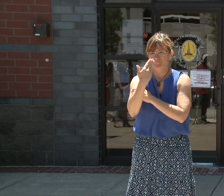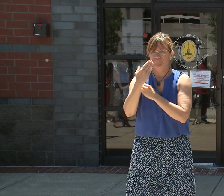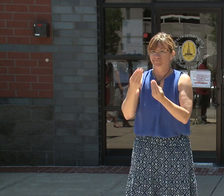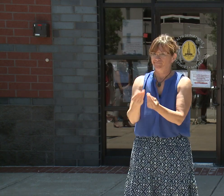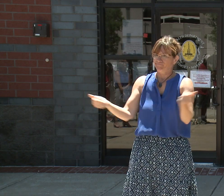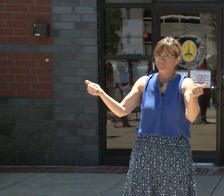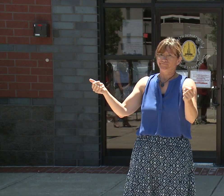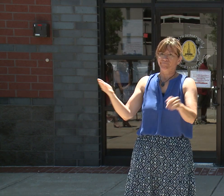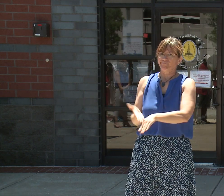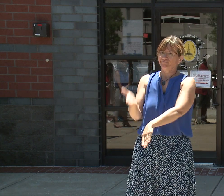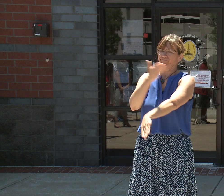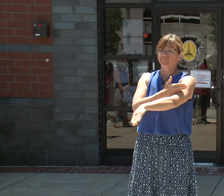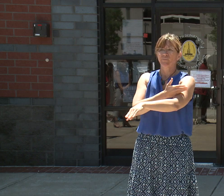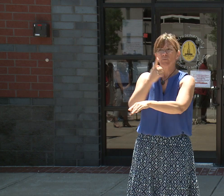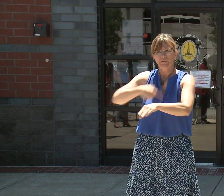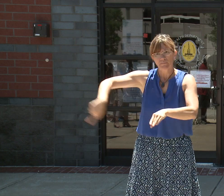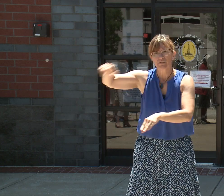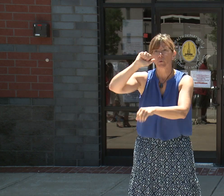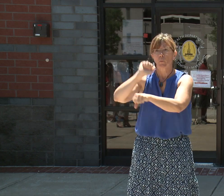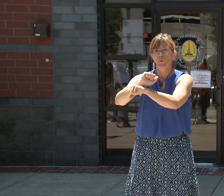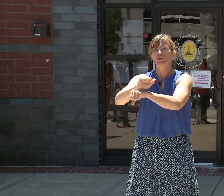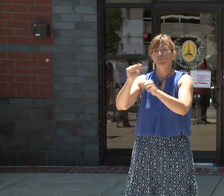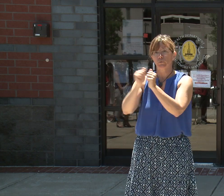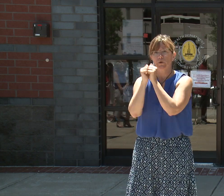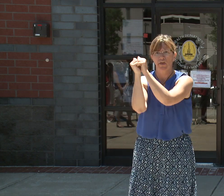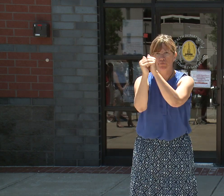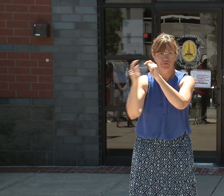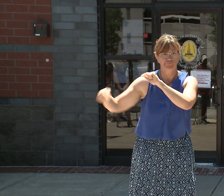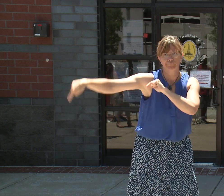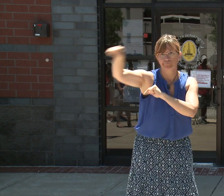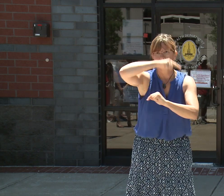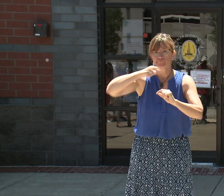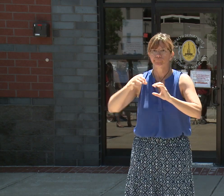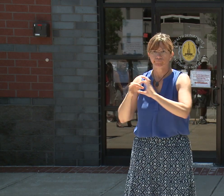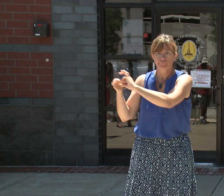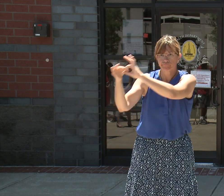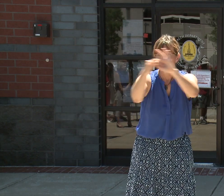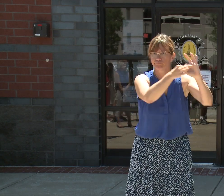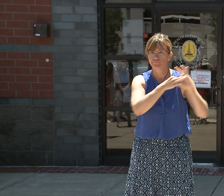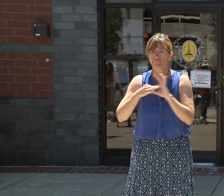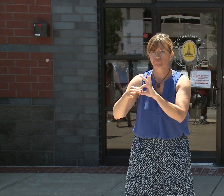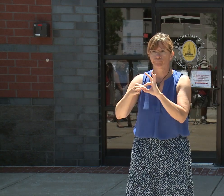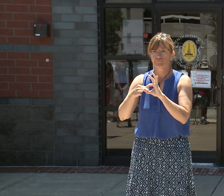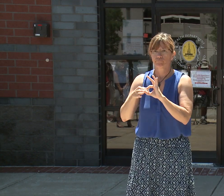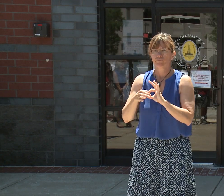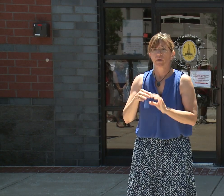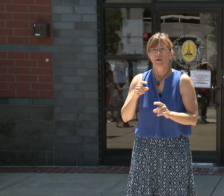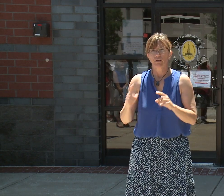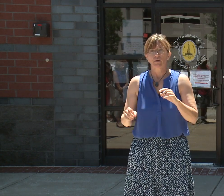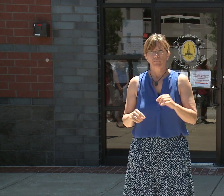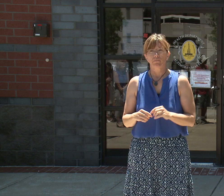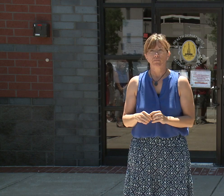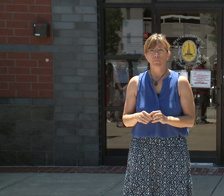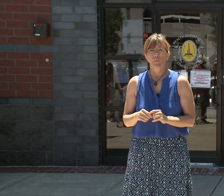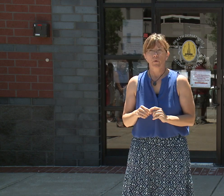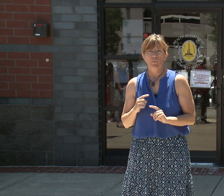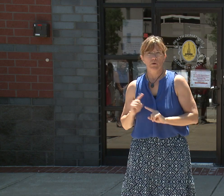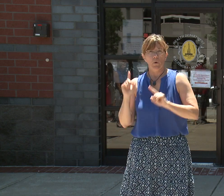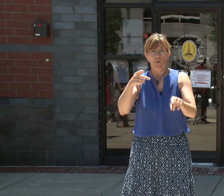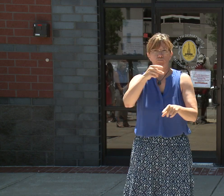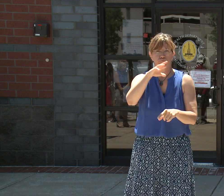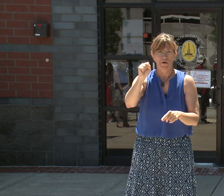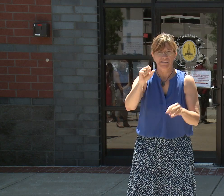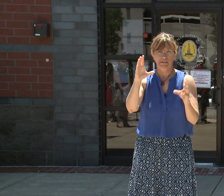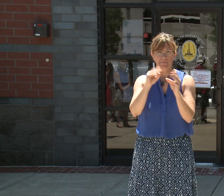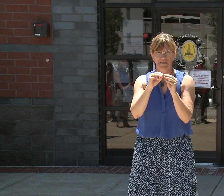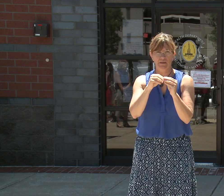guys came to a press conference in Cold String, Homestead, Montebello, where we partner with a community by actually having them help us with